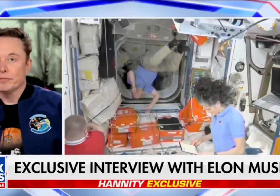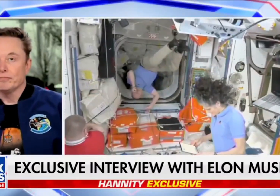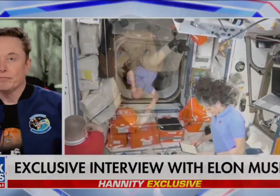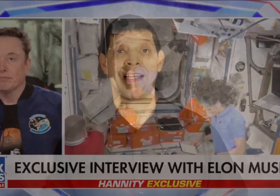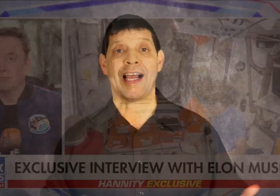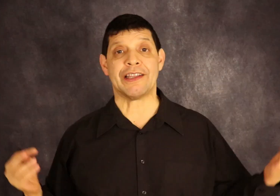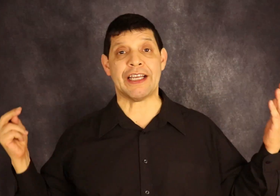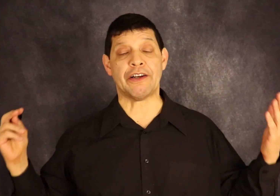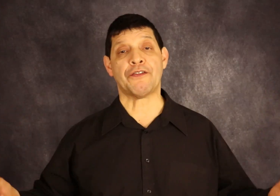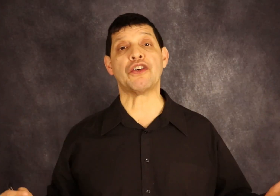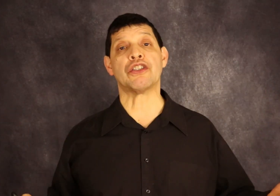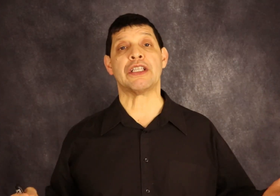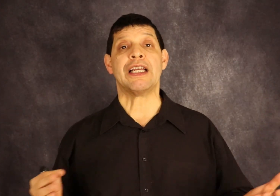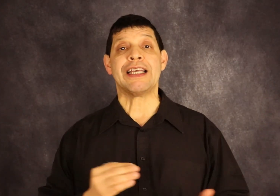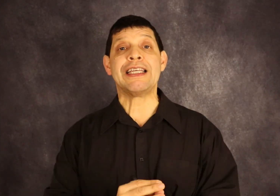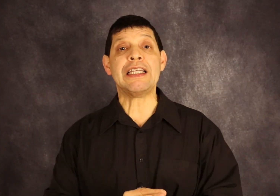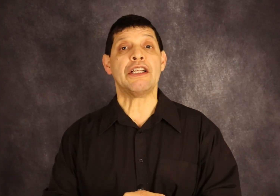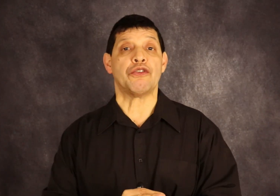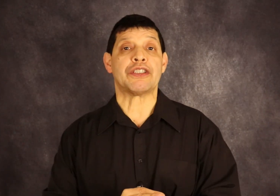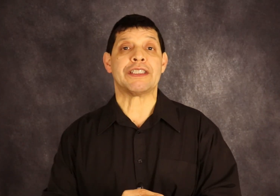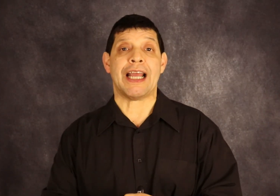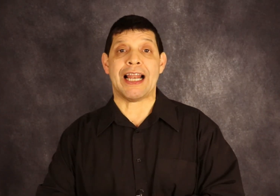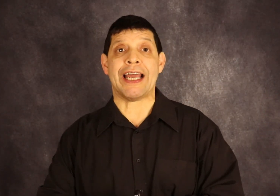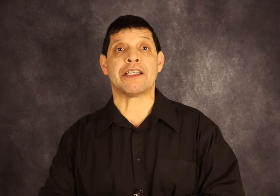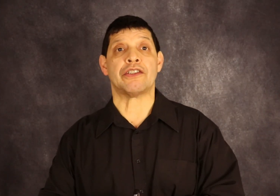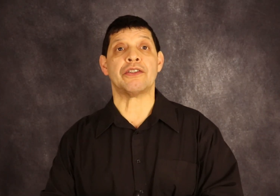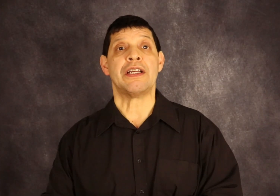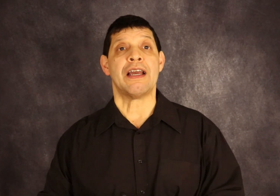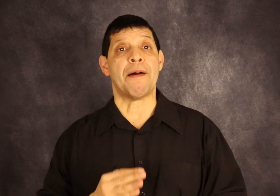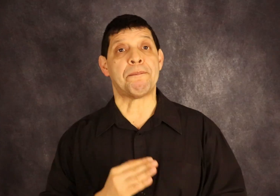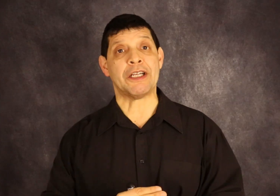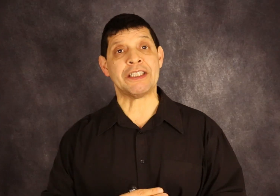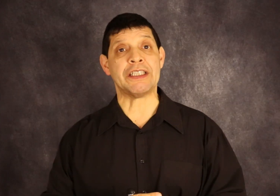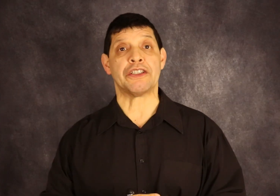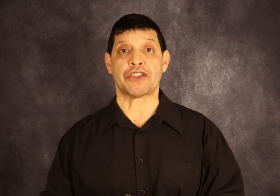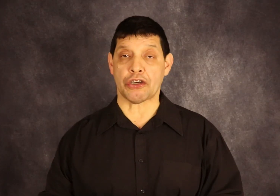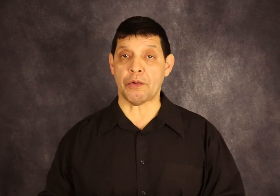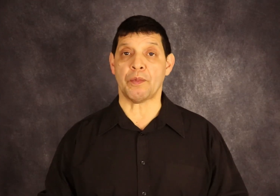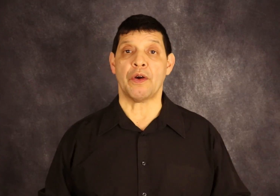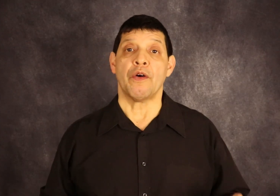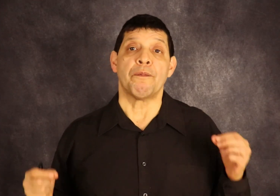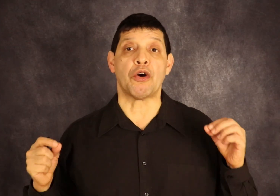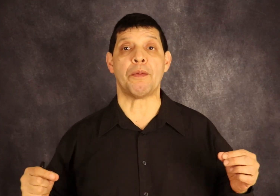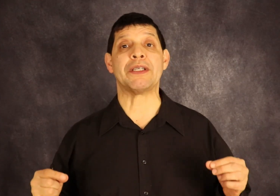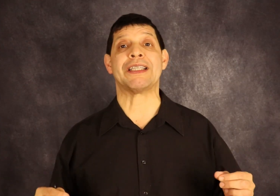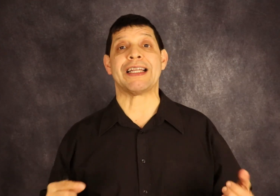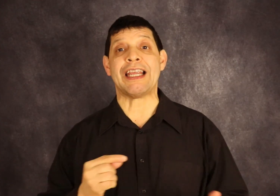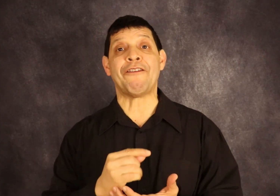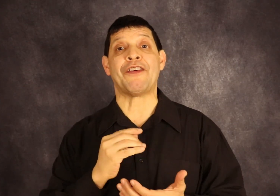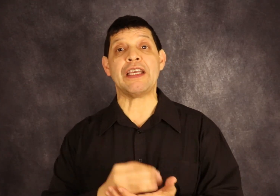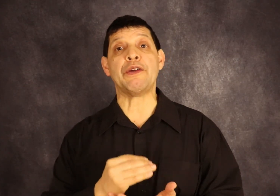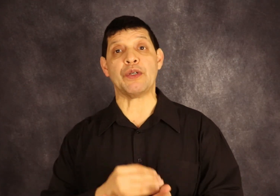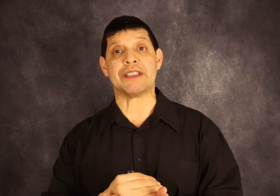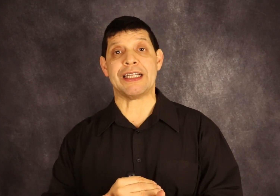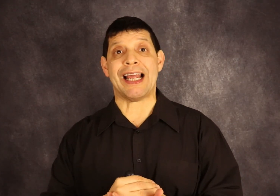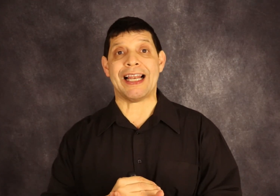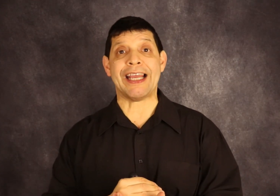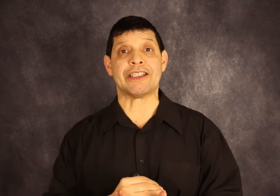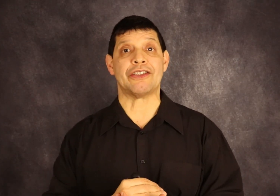And then, of course, he loses the election. And President Trump promised that if he wins the election,